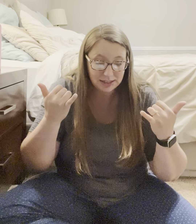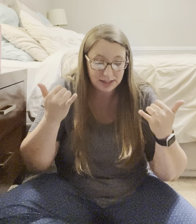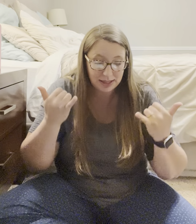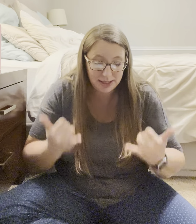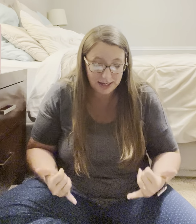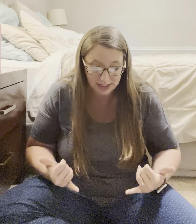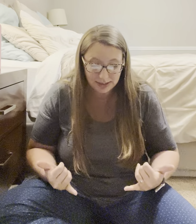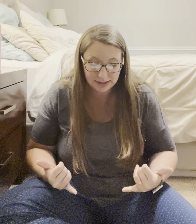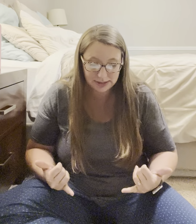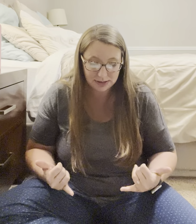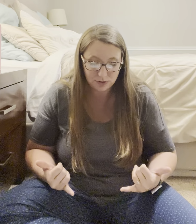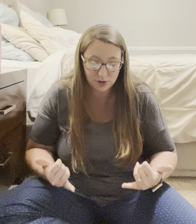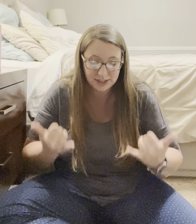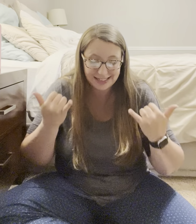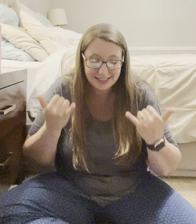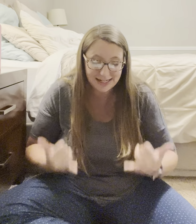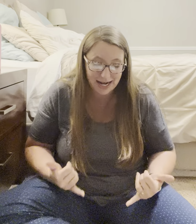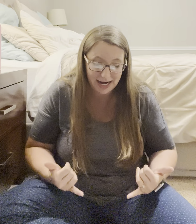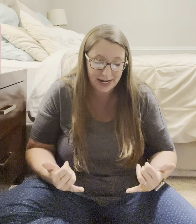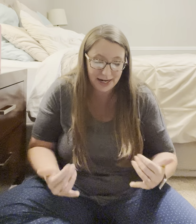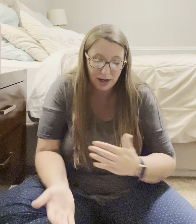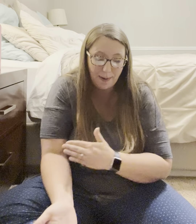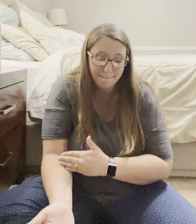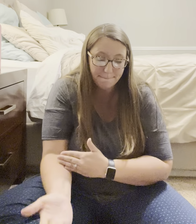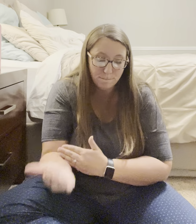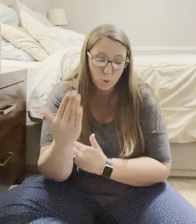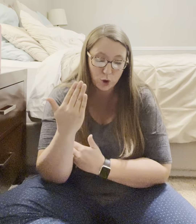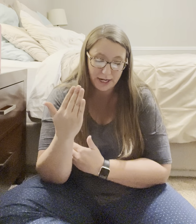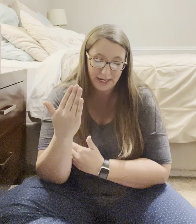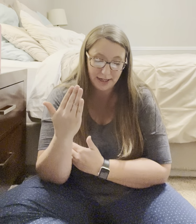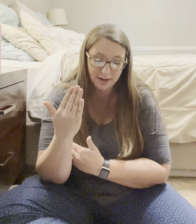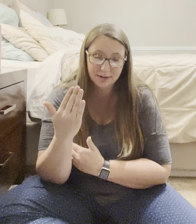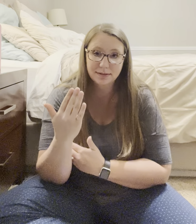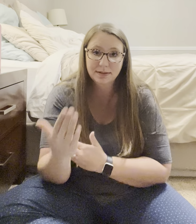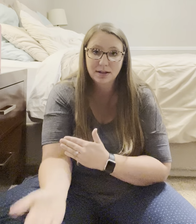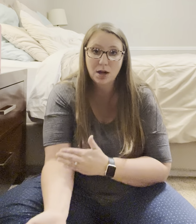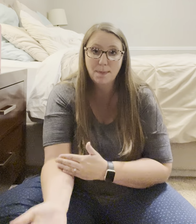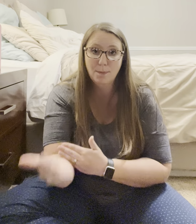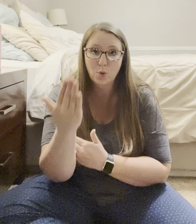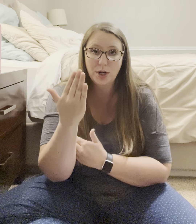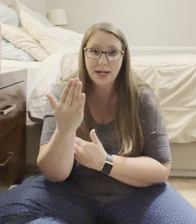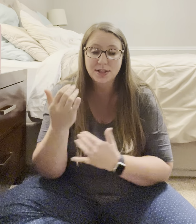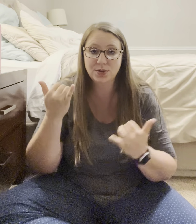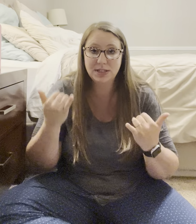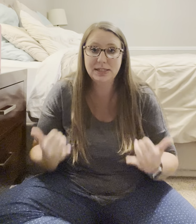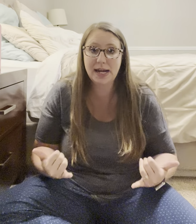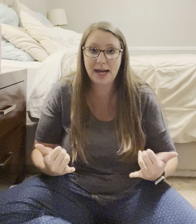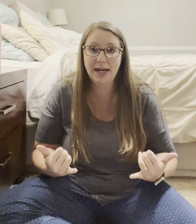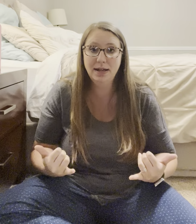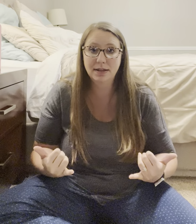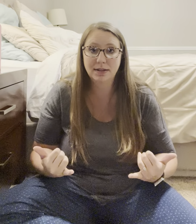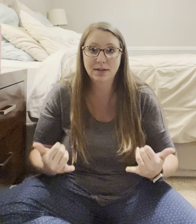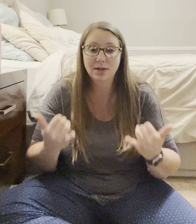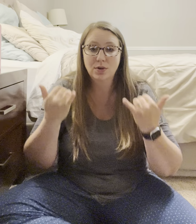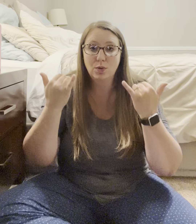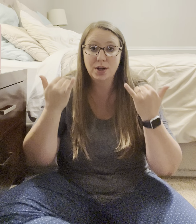this or today morning. Morning. So, today or